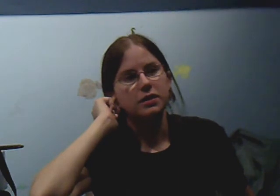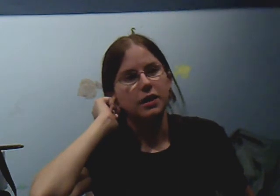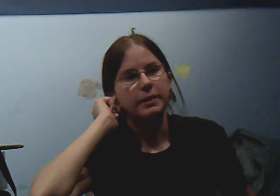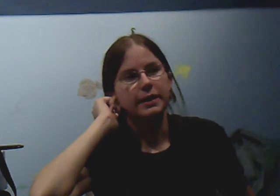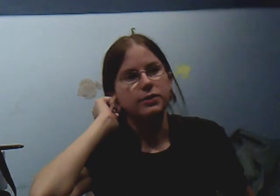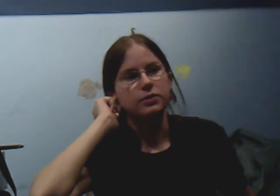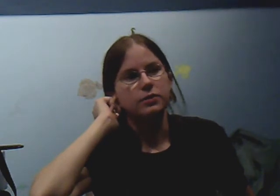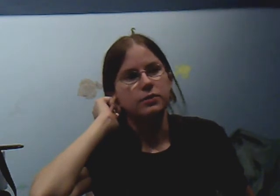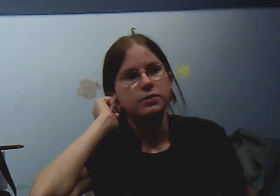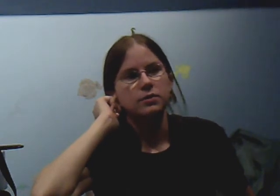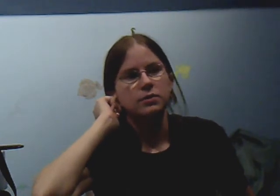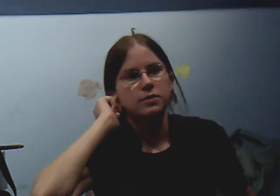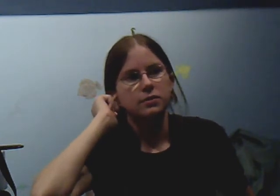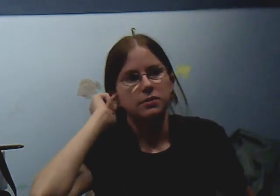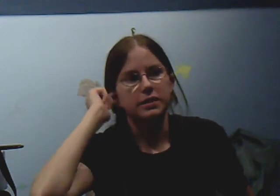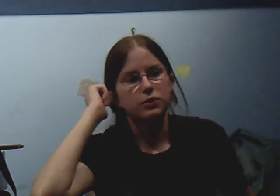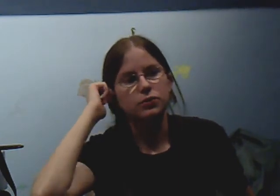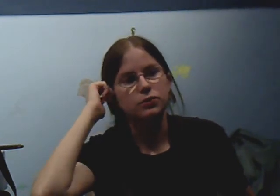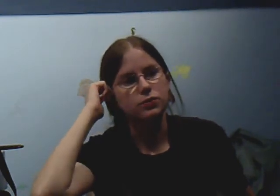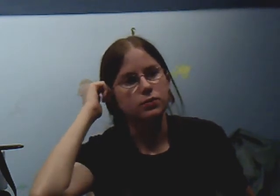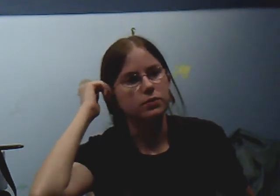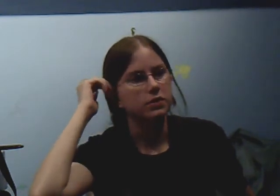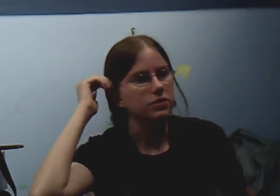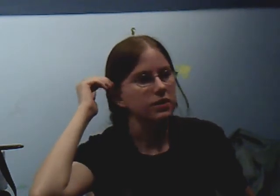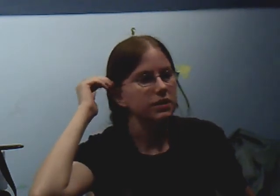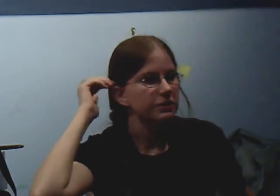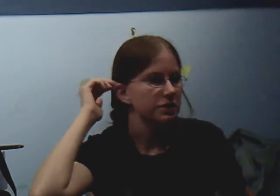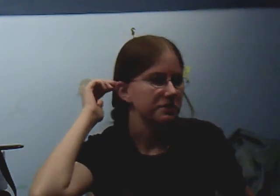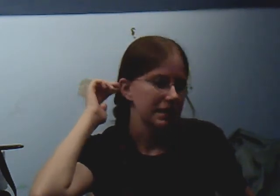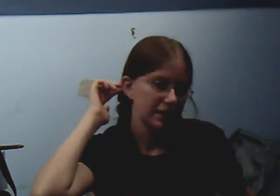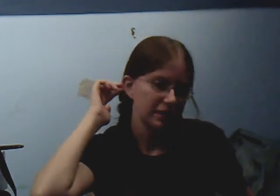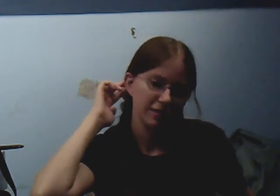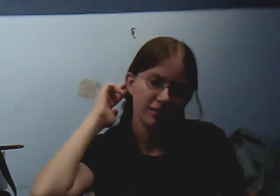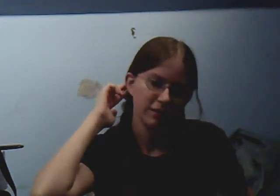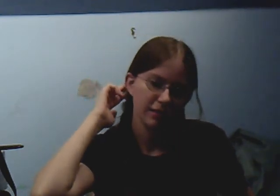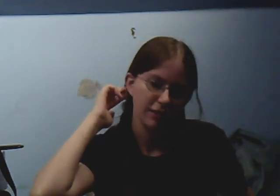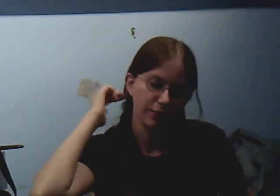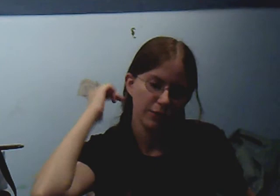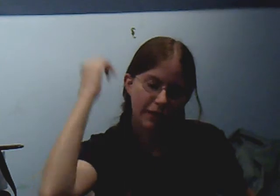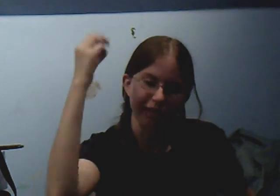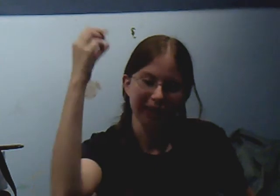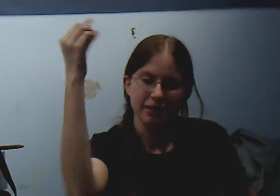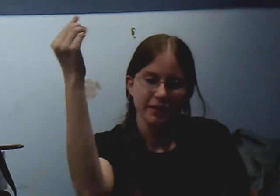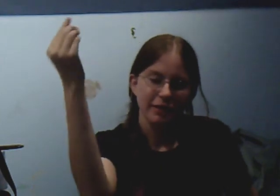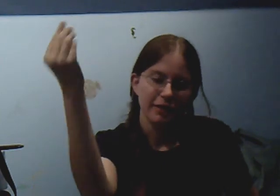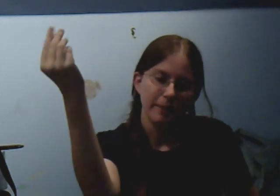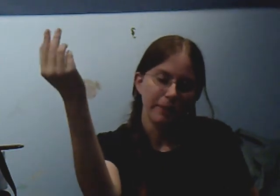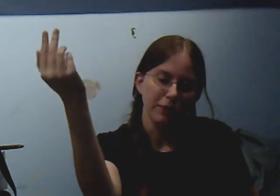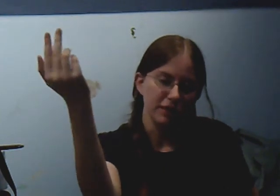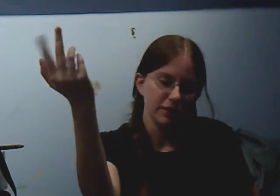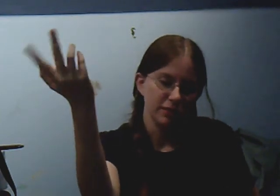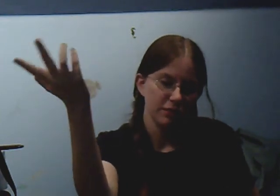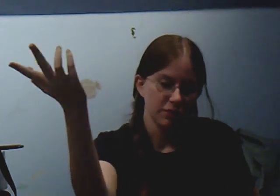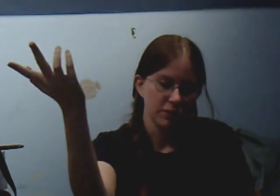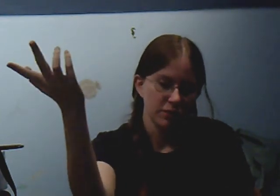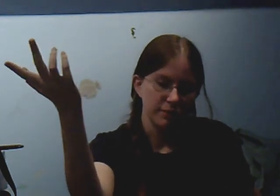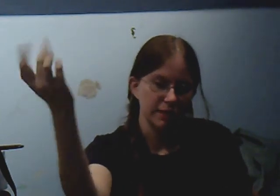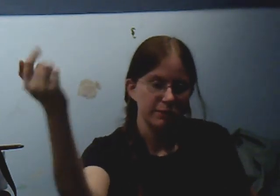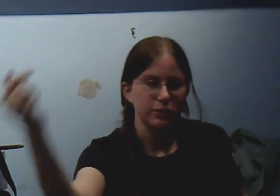about, like, who you like for companions and why, but maybe